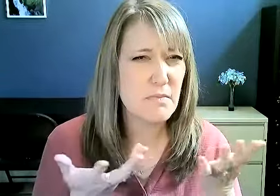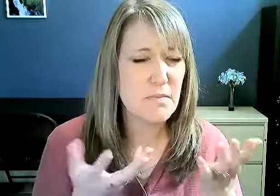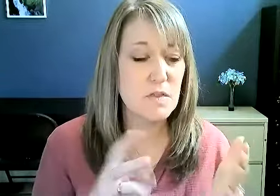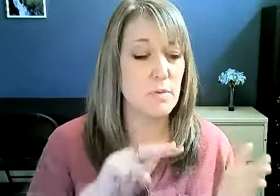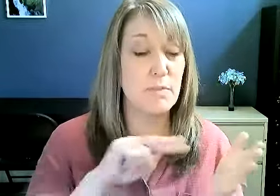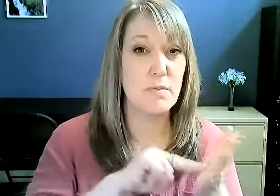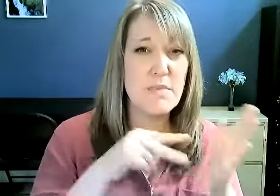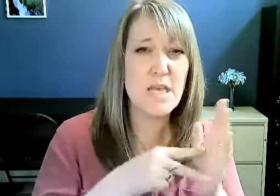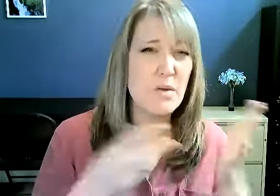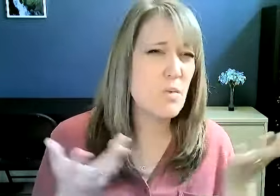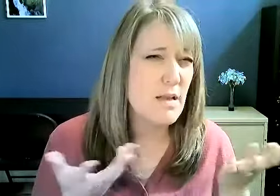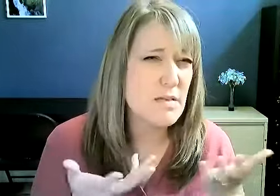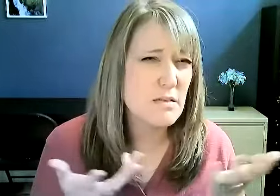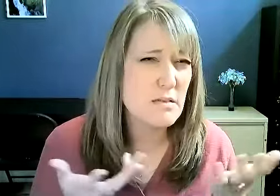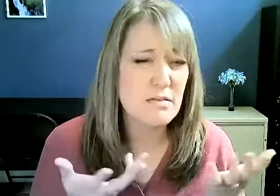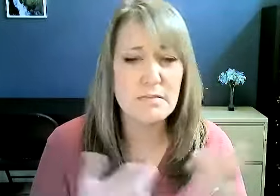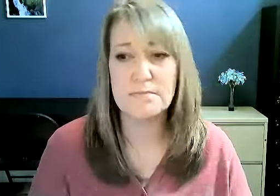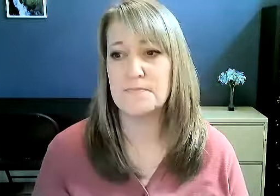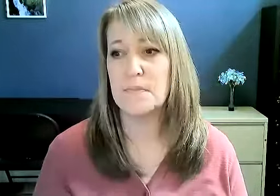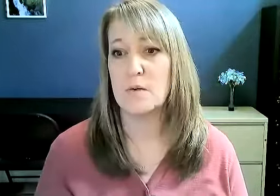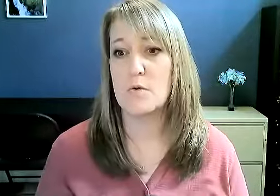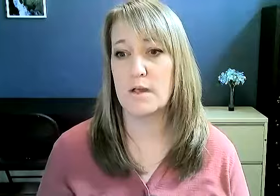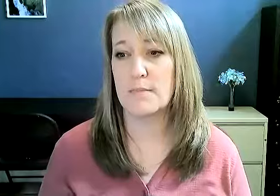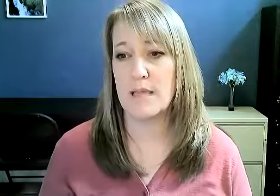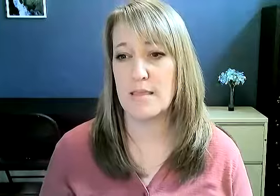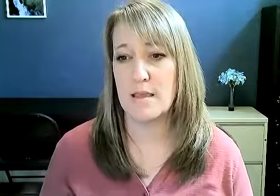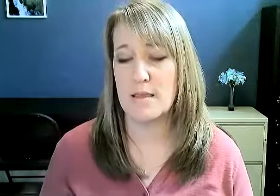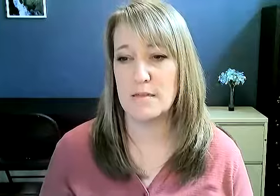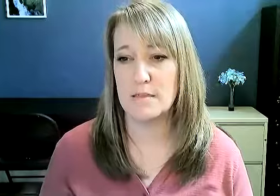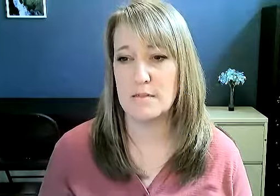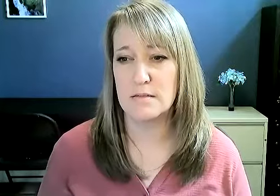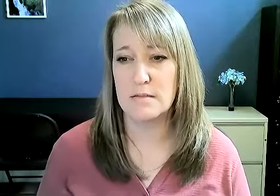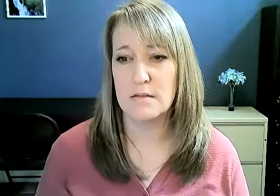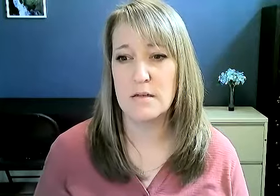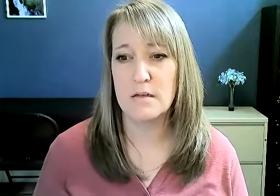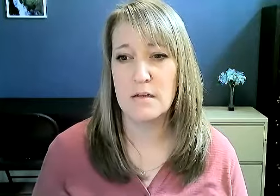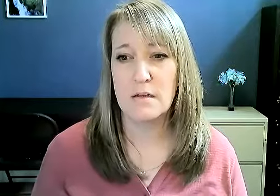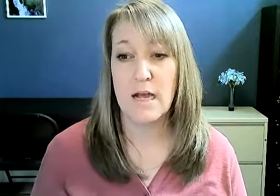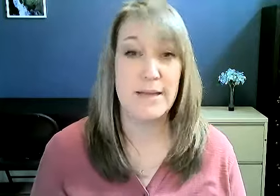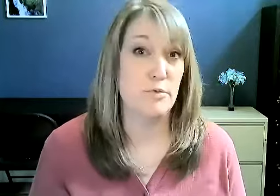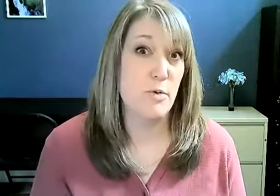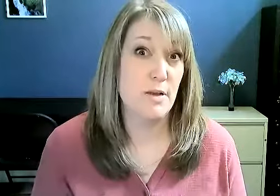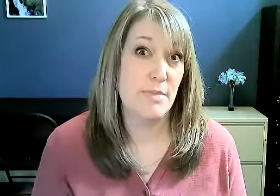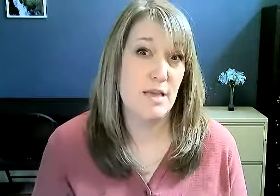So remember, mean what? What coming at the end? I don't know what it means.